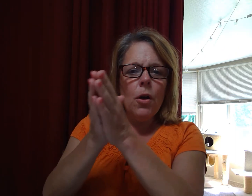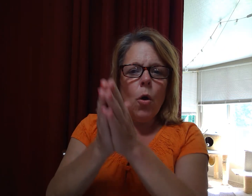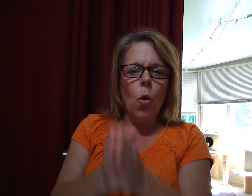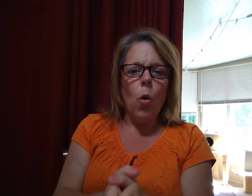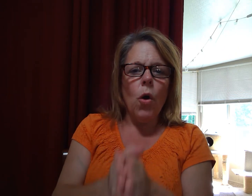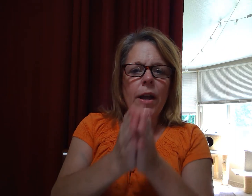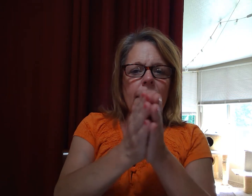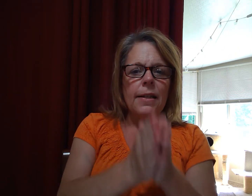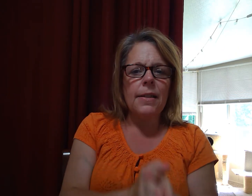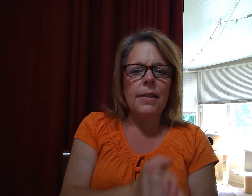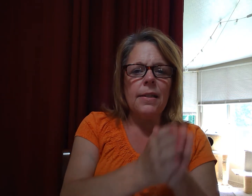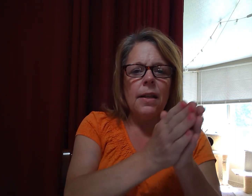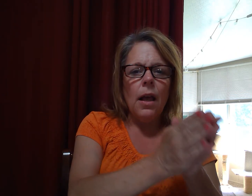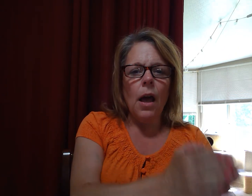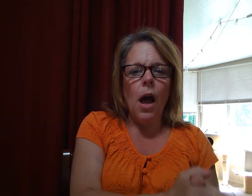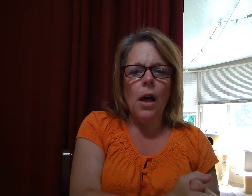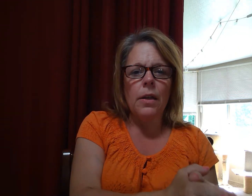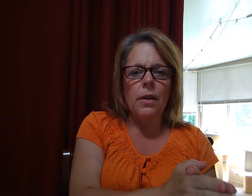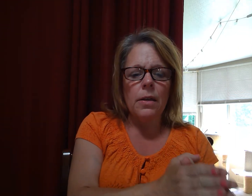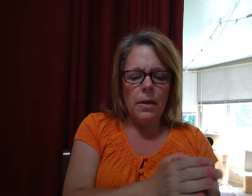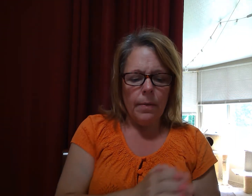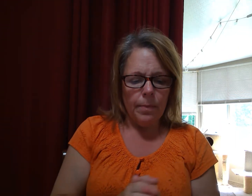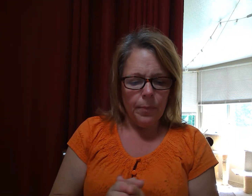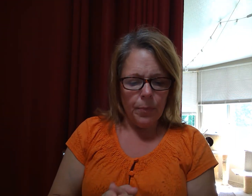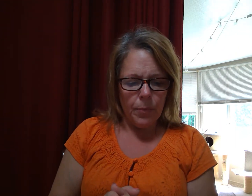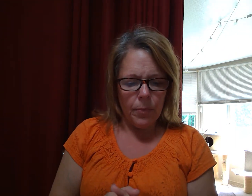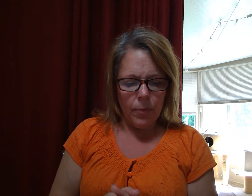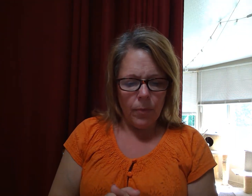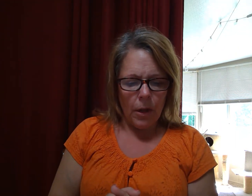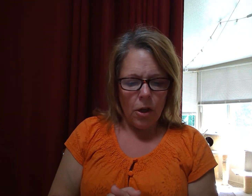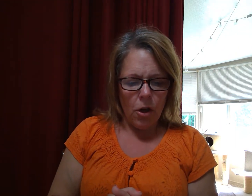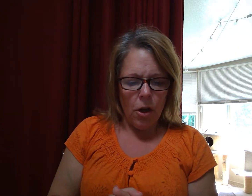O. Z. Un. Good.